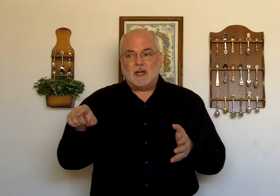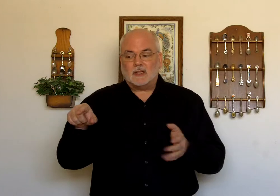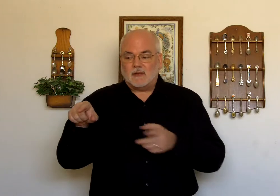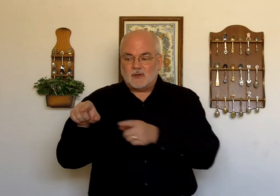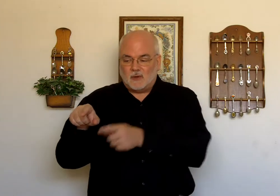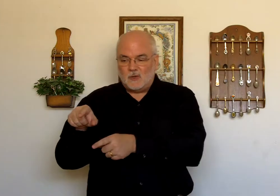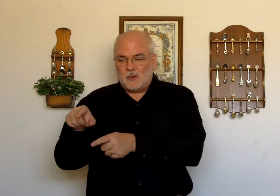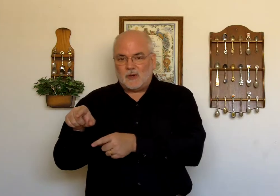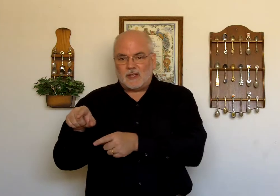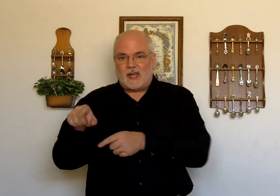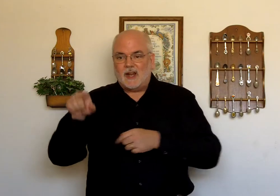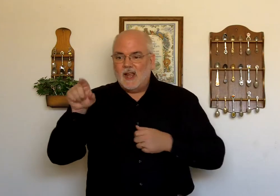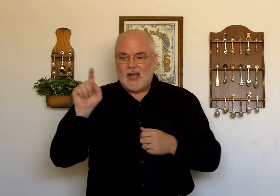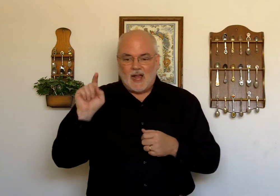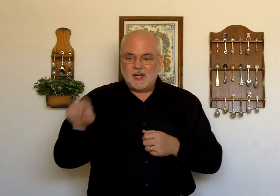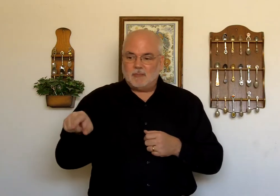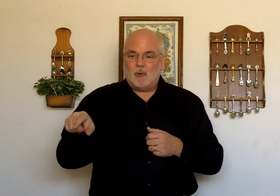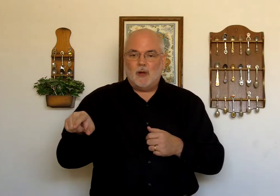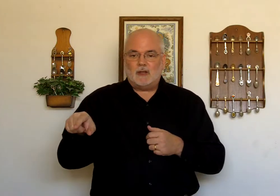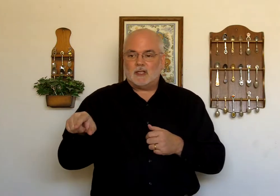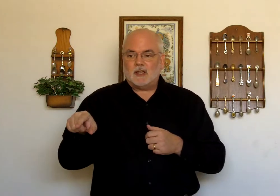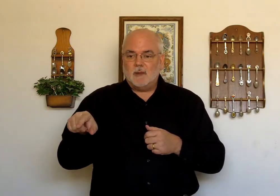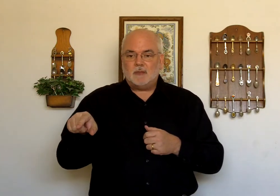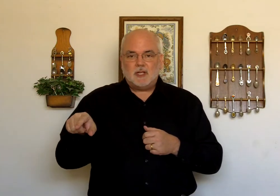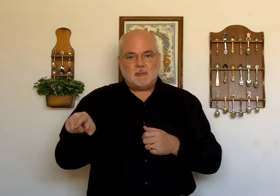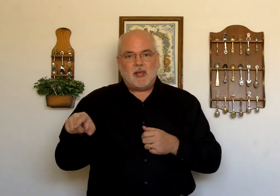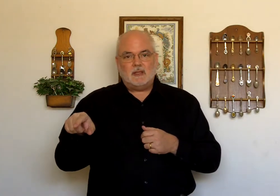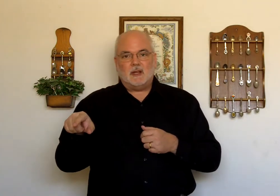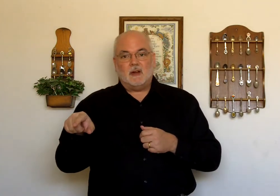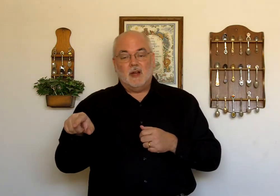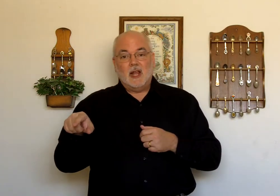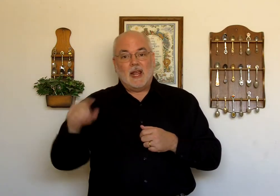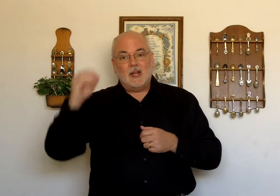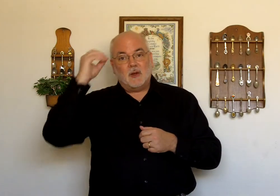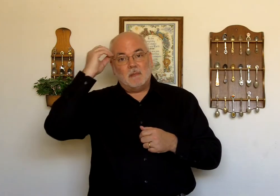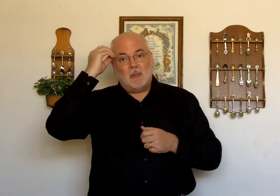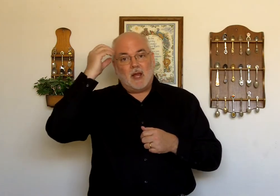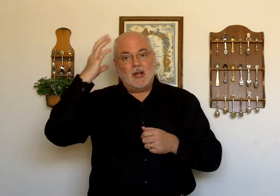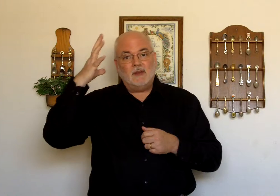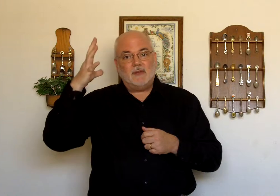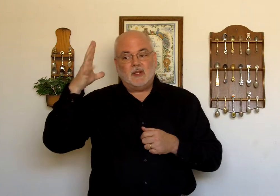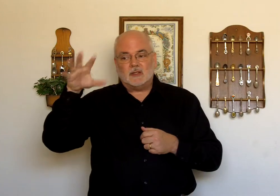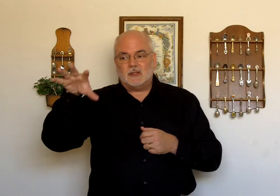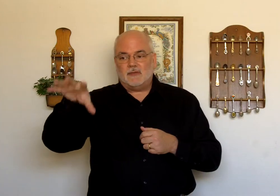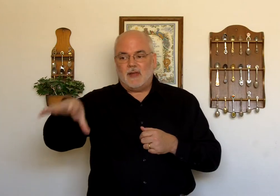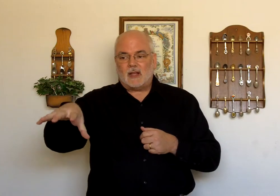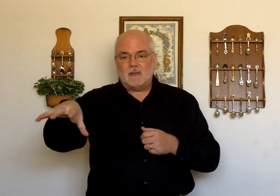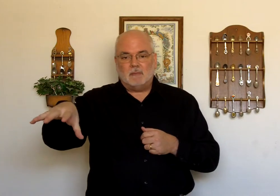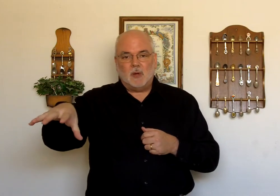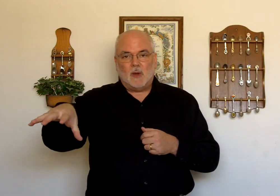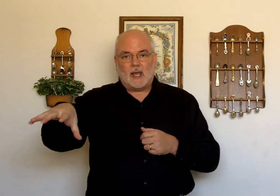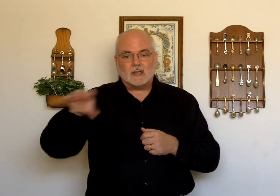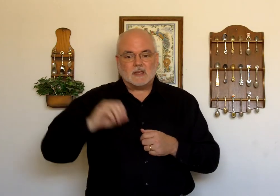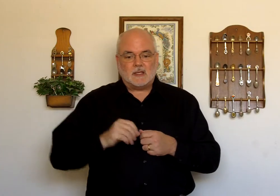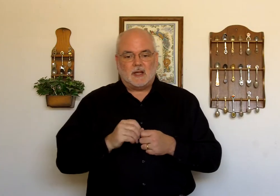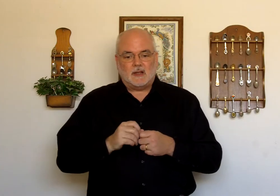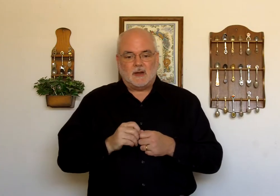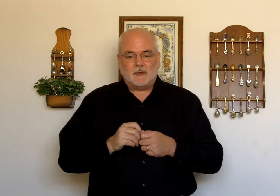Because I've told you where he's at. I just point to this empty space here, and your mind fills in the fact that Boaz is sitting there.